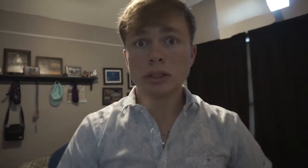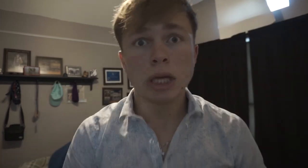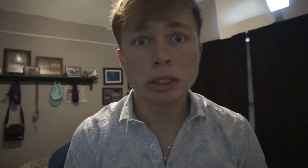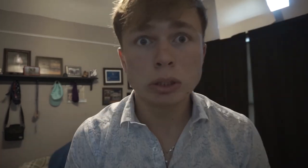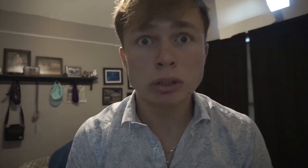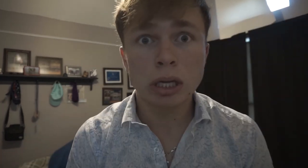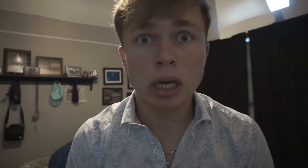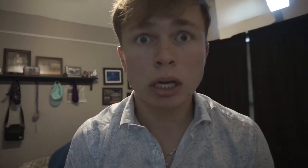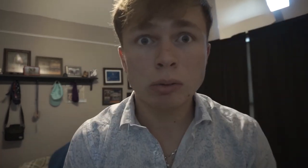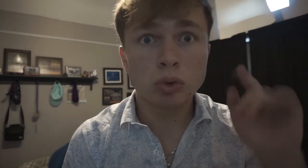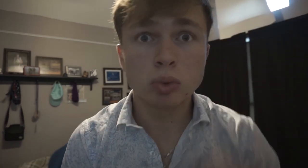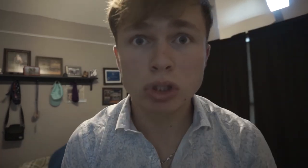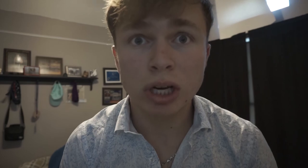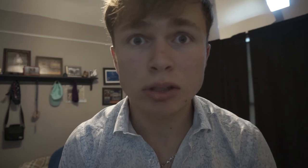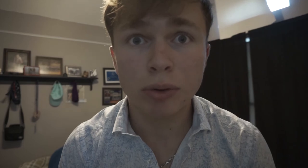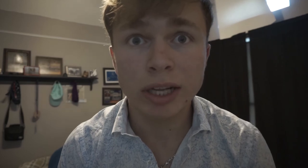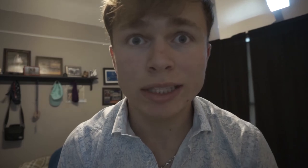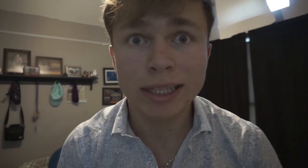As soon as I can. Wish you guys are already seeing it.